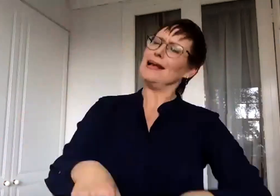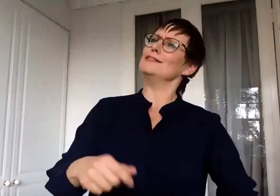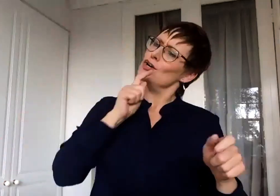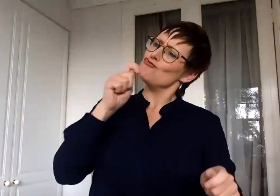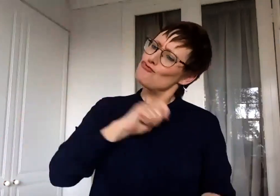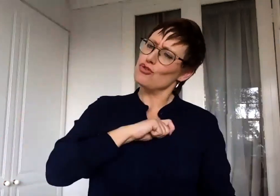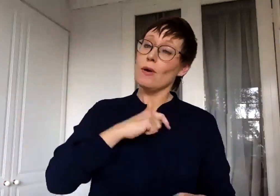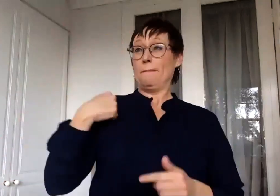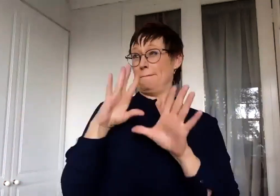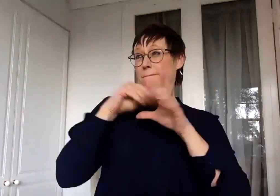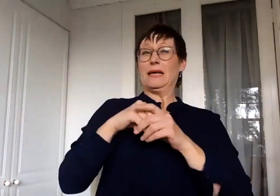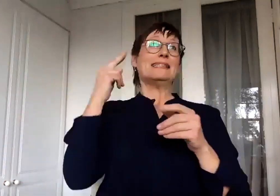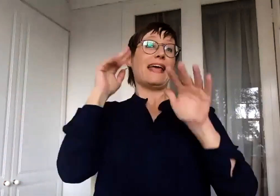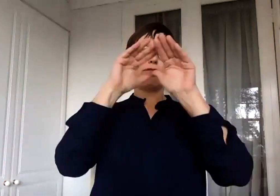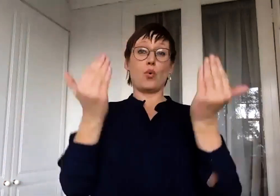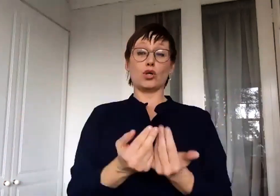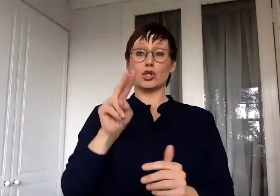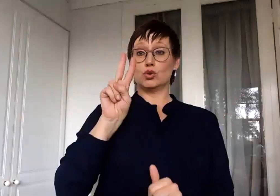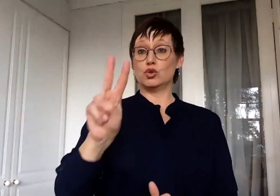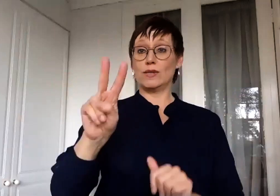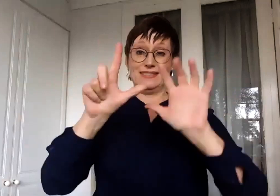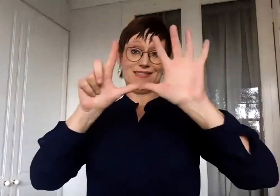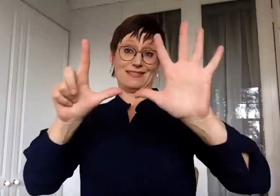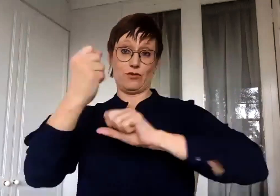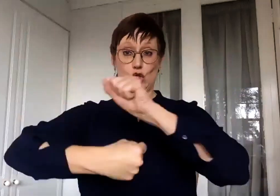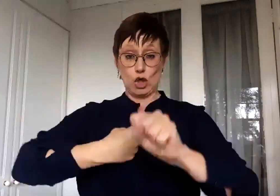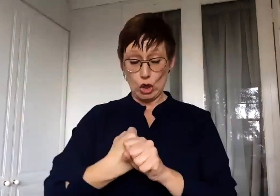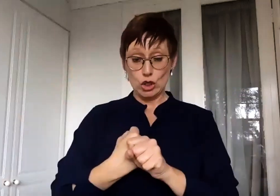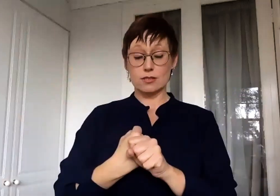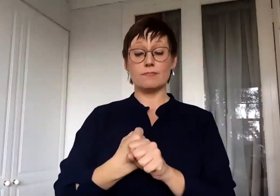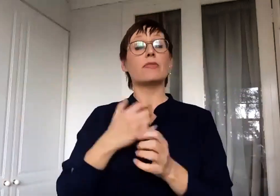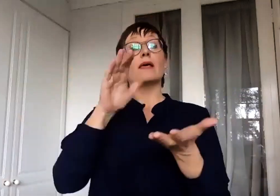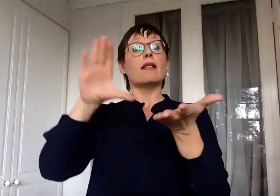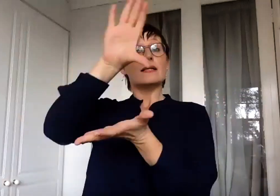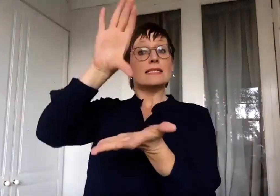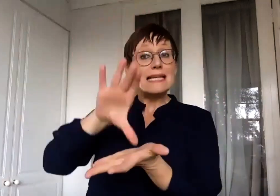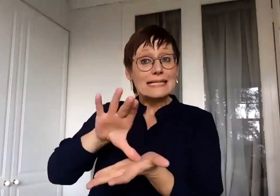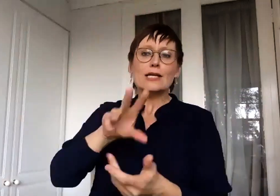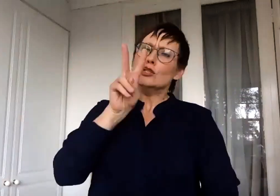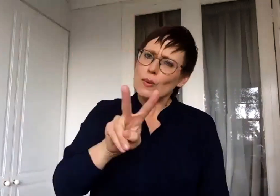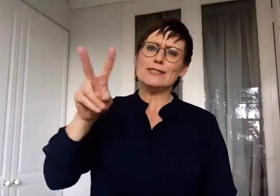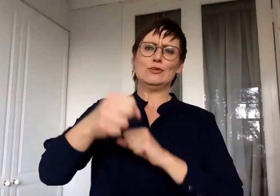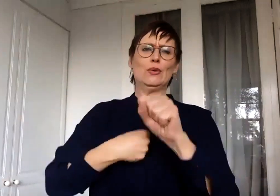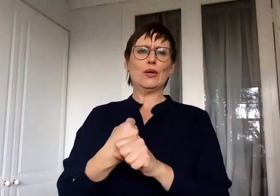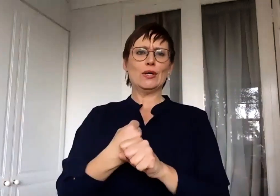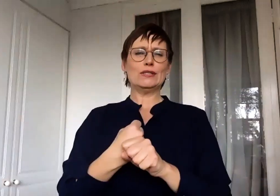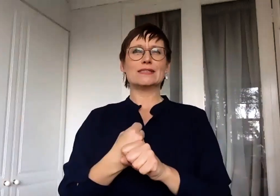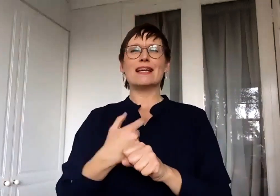for, I think, 27 years and at WITS for 22 years. And I'll still meet deaf people that I've known for